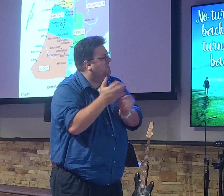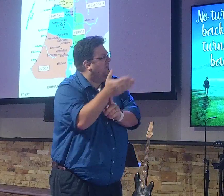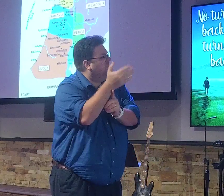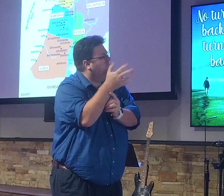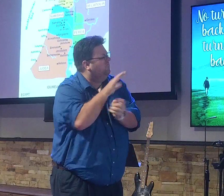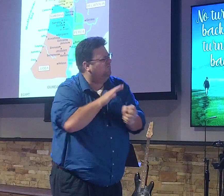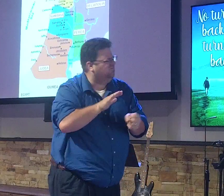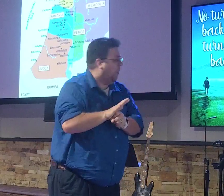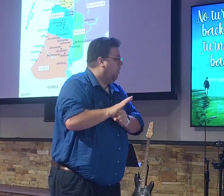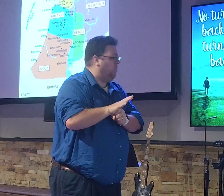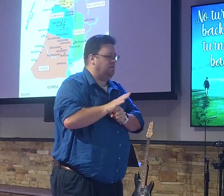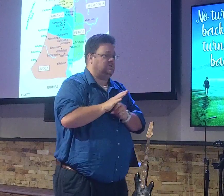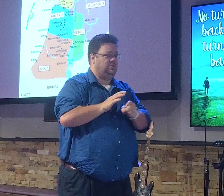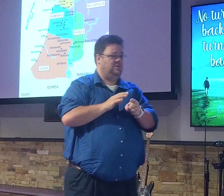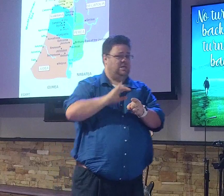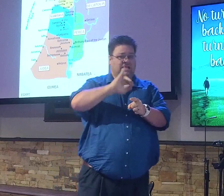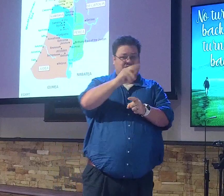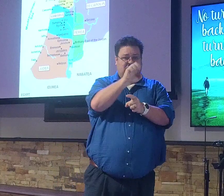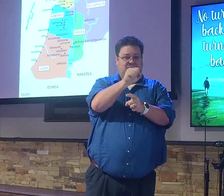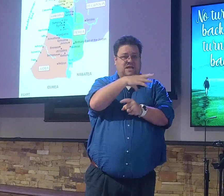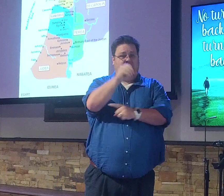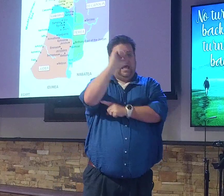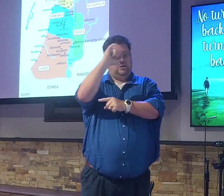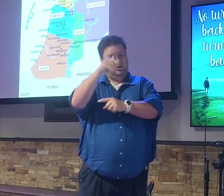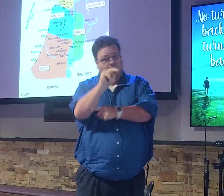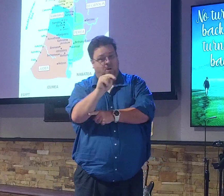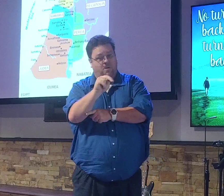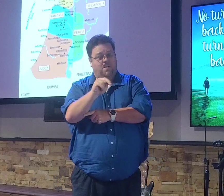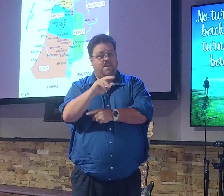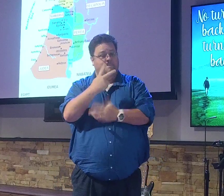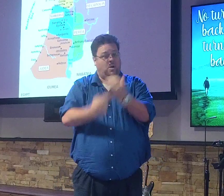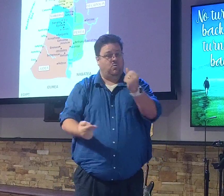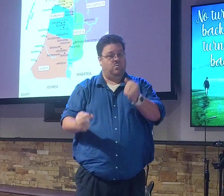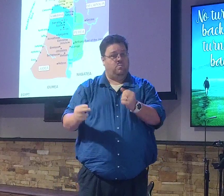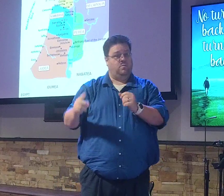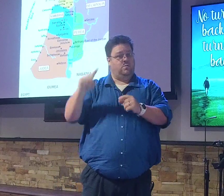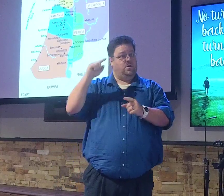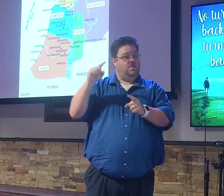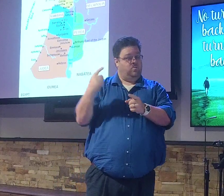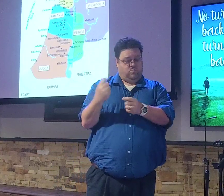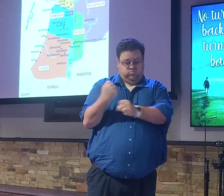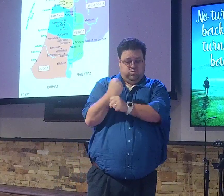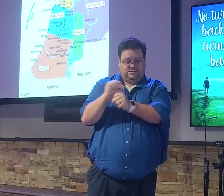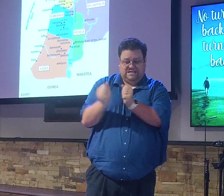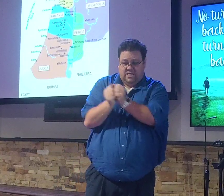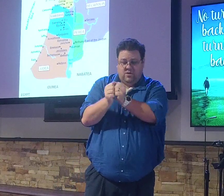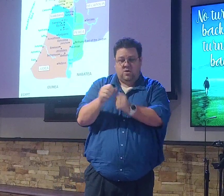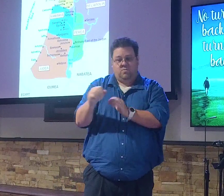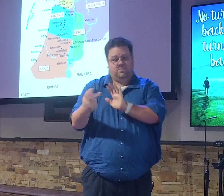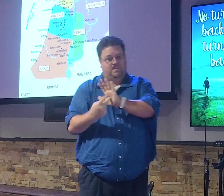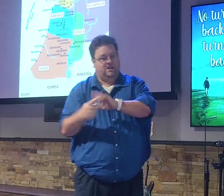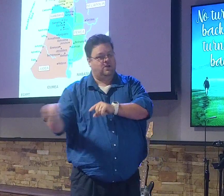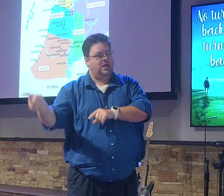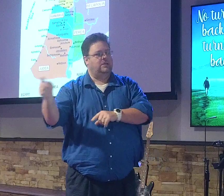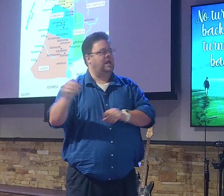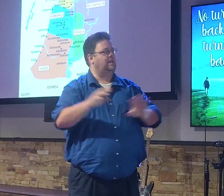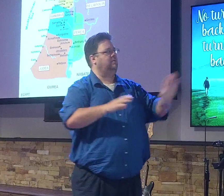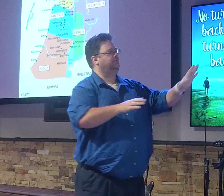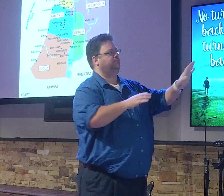and John, the sons of Zebedee, which were partners with Simon. And Jesus said to Simon, Fear not, from hereafter you shall catch